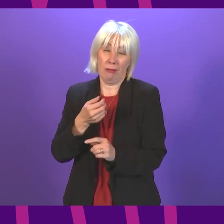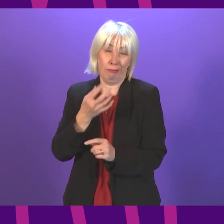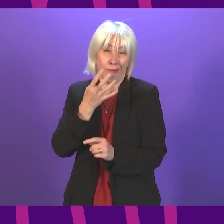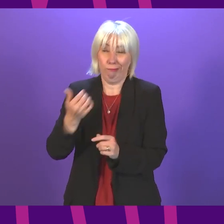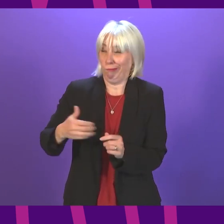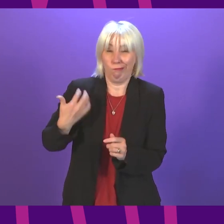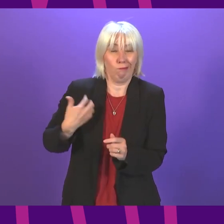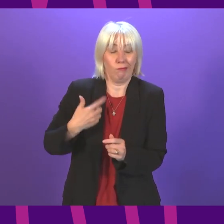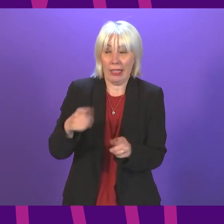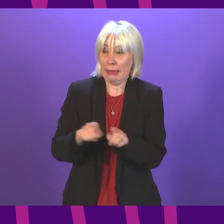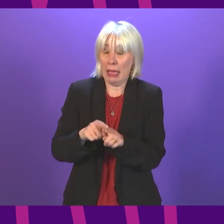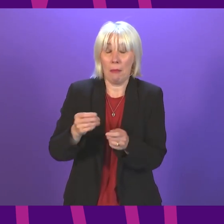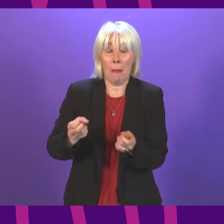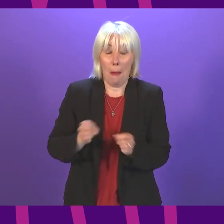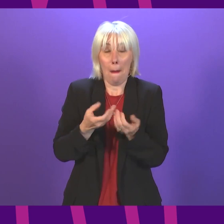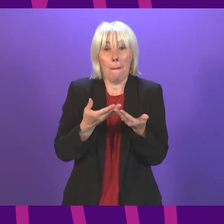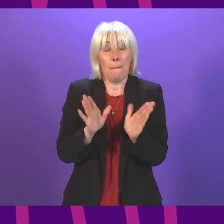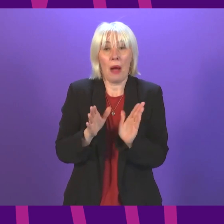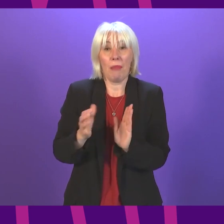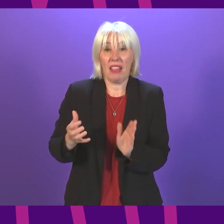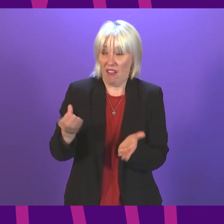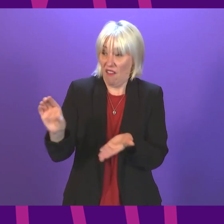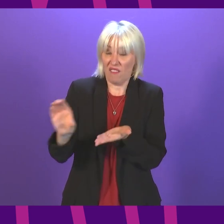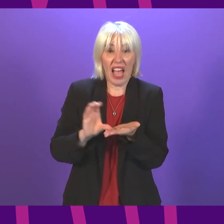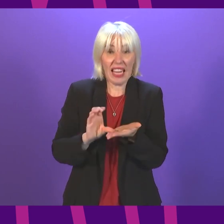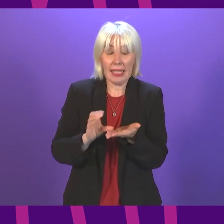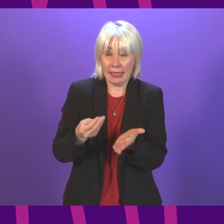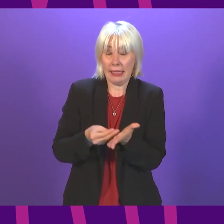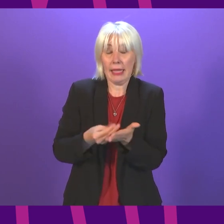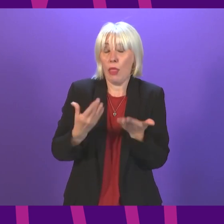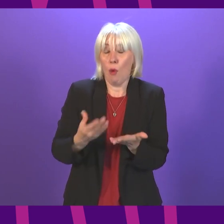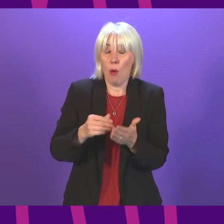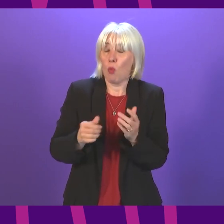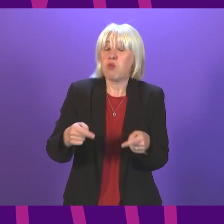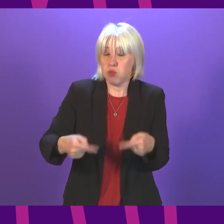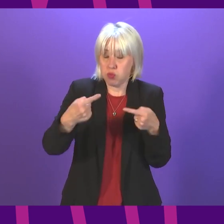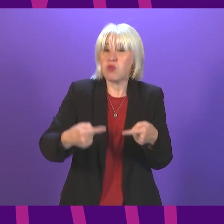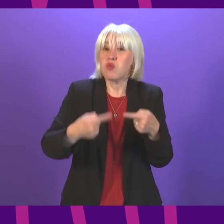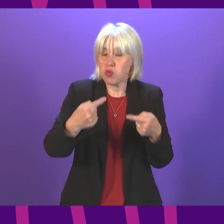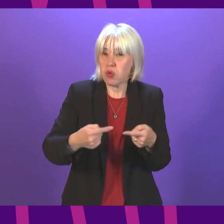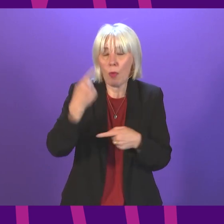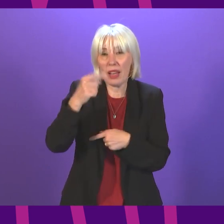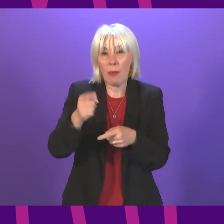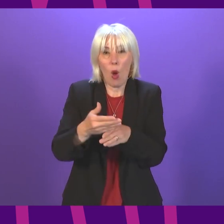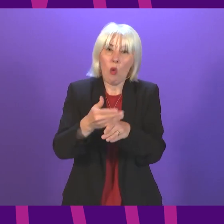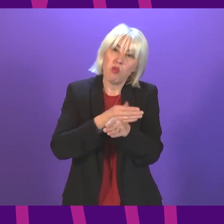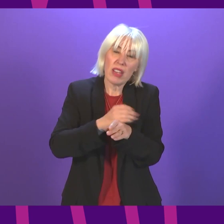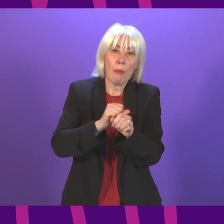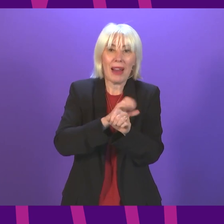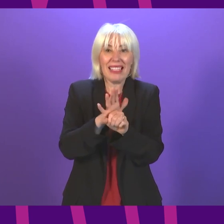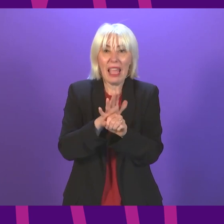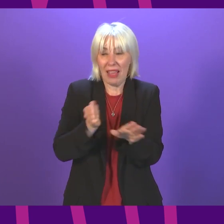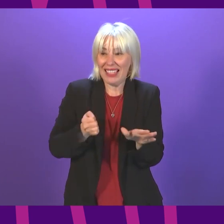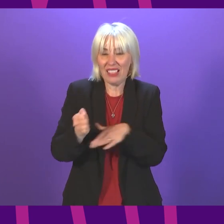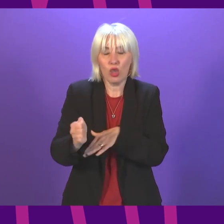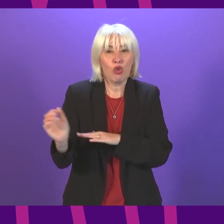a time when public finances all around face extremely significant challenges. We continue to subsidise the pre-pandemic pattern of rail service,